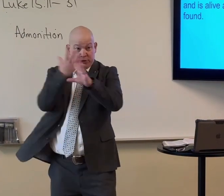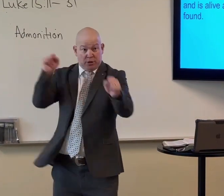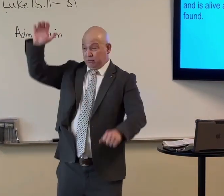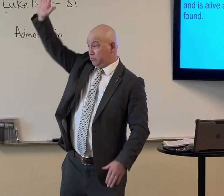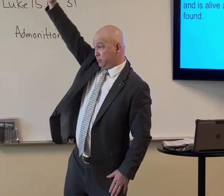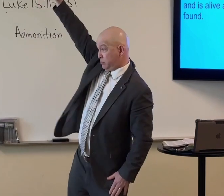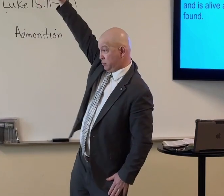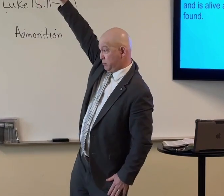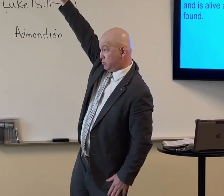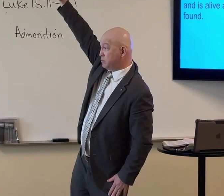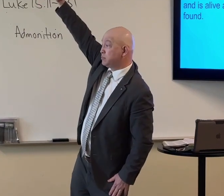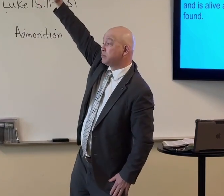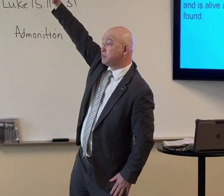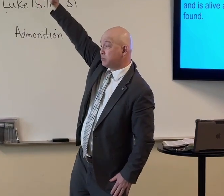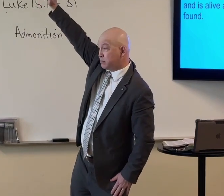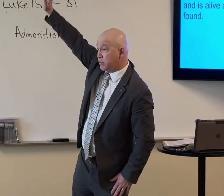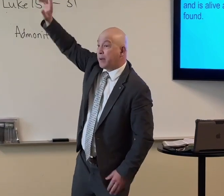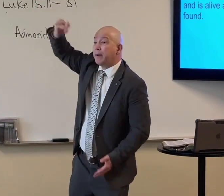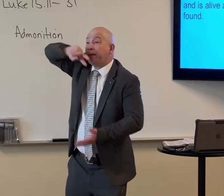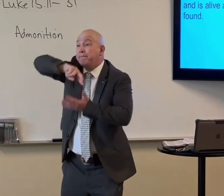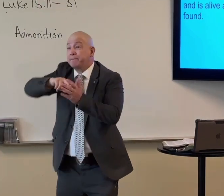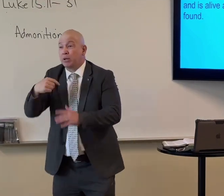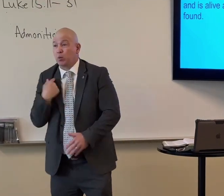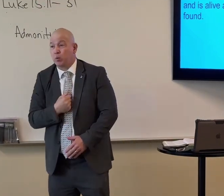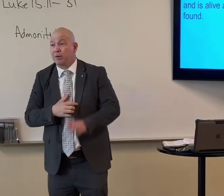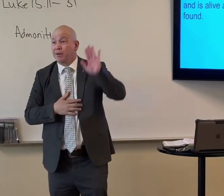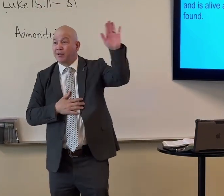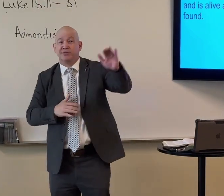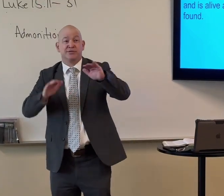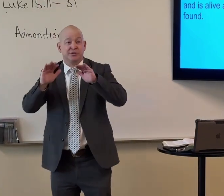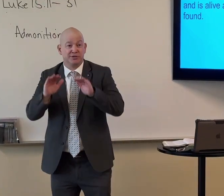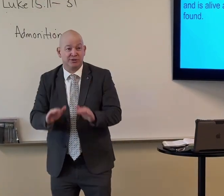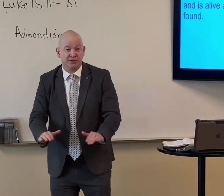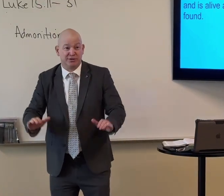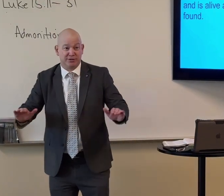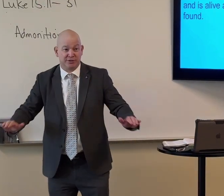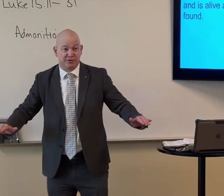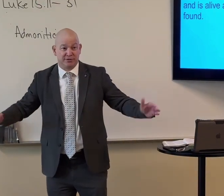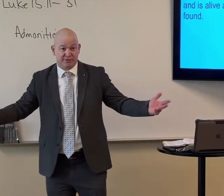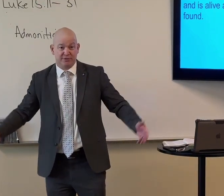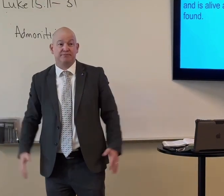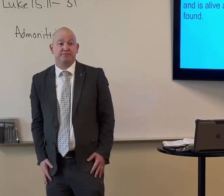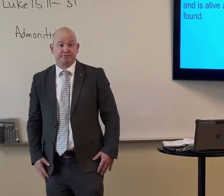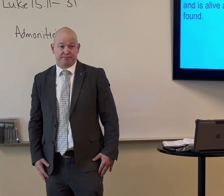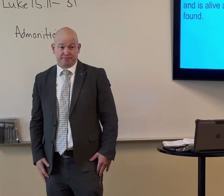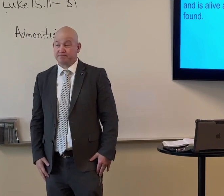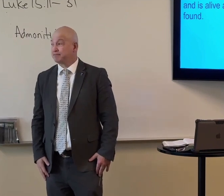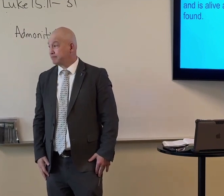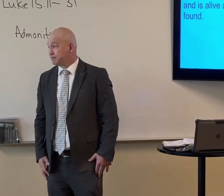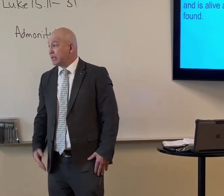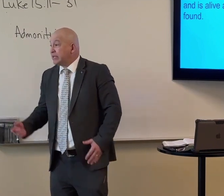Y'all saved? Already accepted Christ? That means that we are his child. We are a child of God.